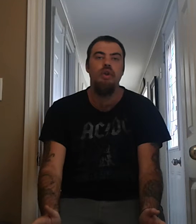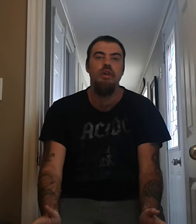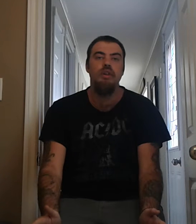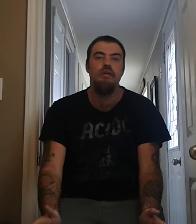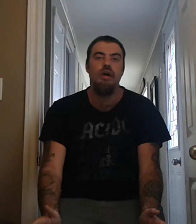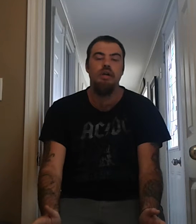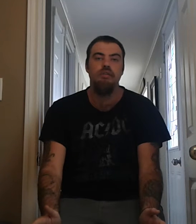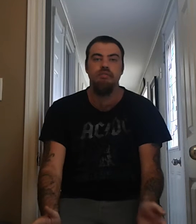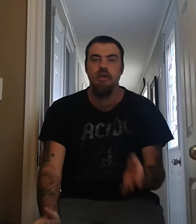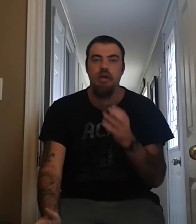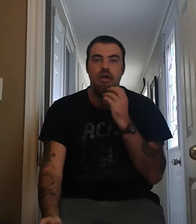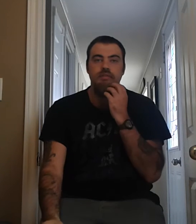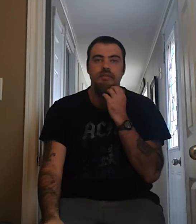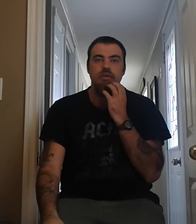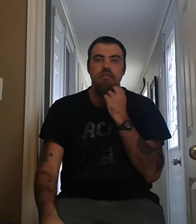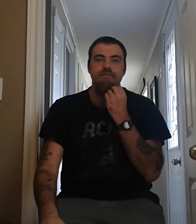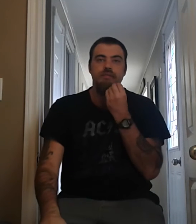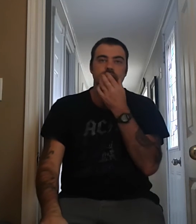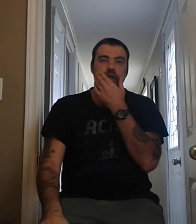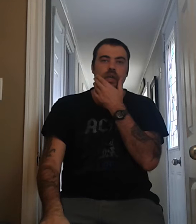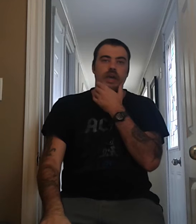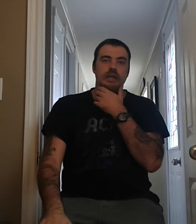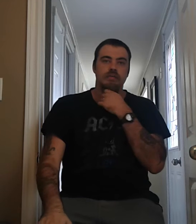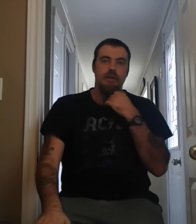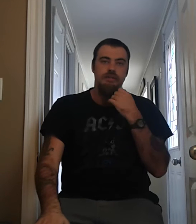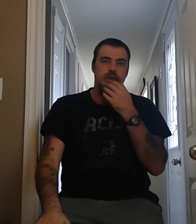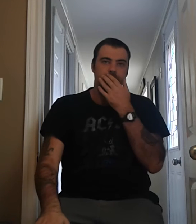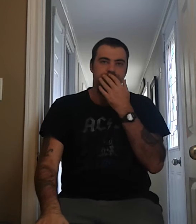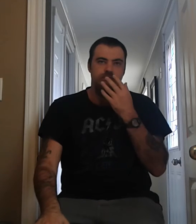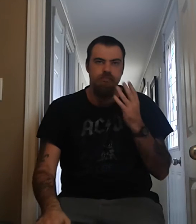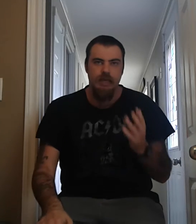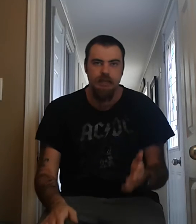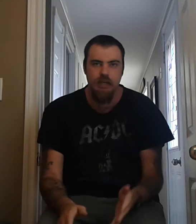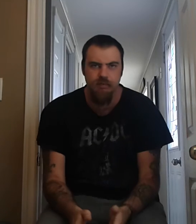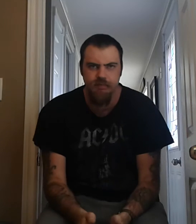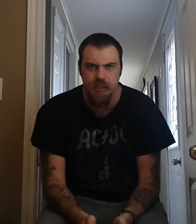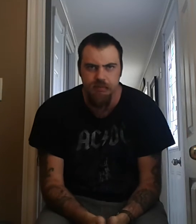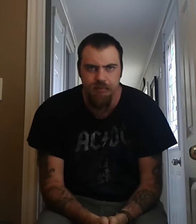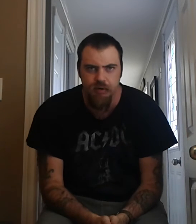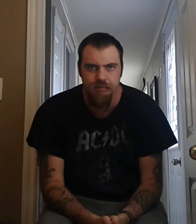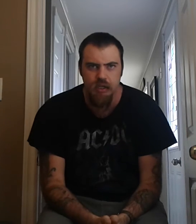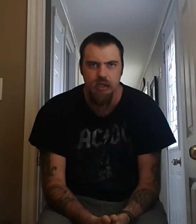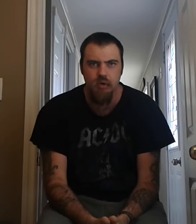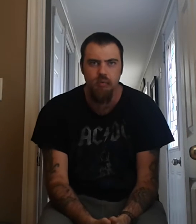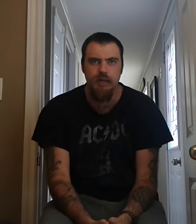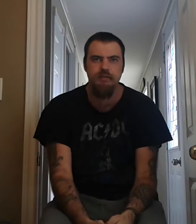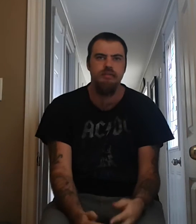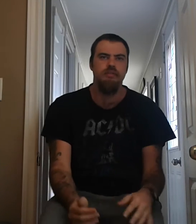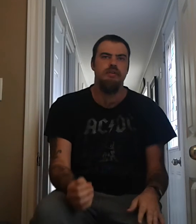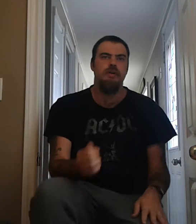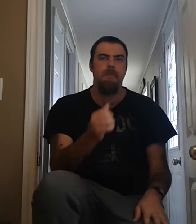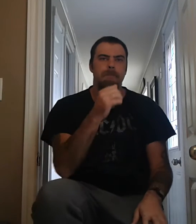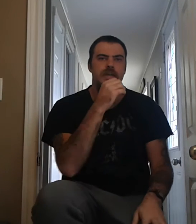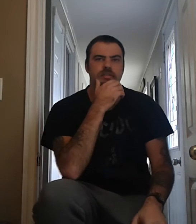Um, you know, so. Anyways, Bad Company formed in Westminster,